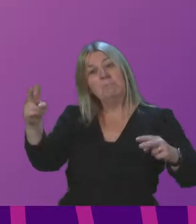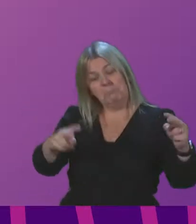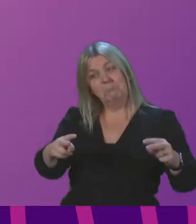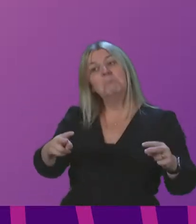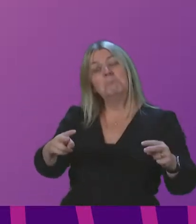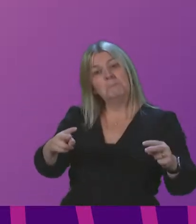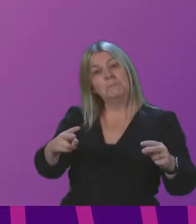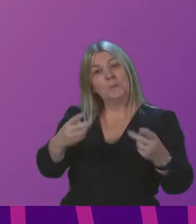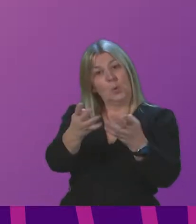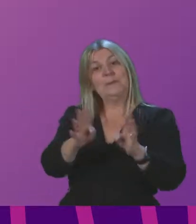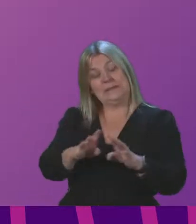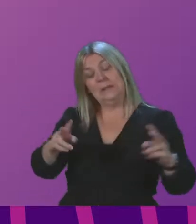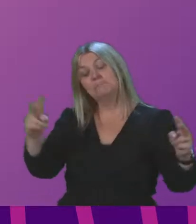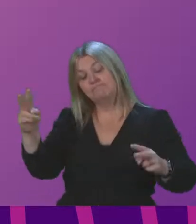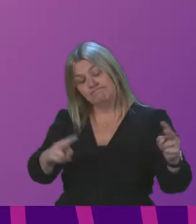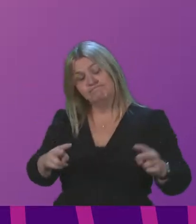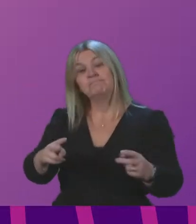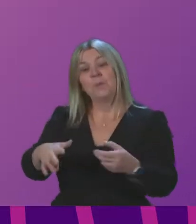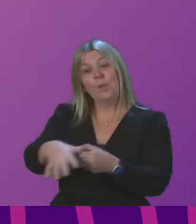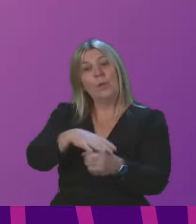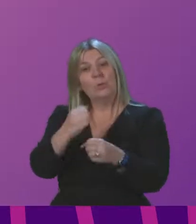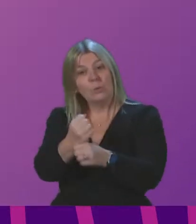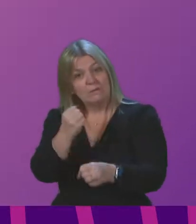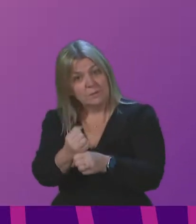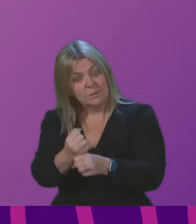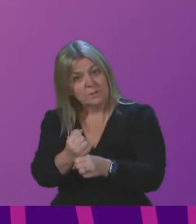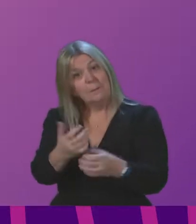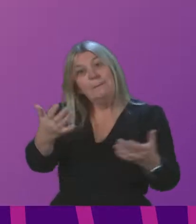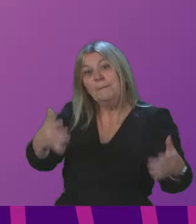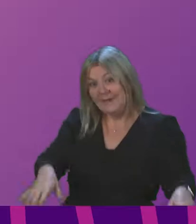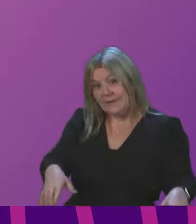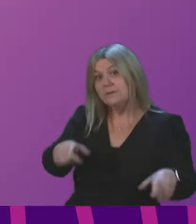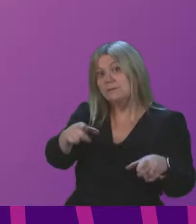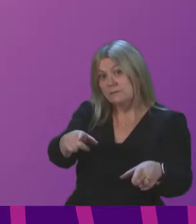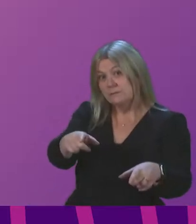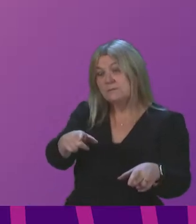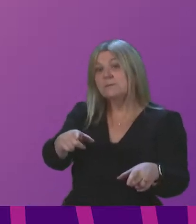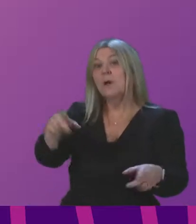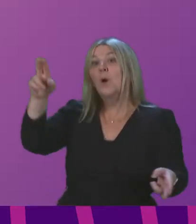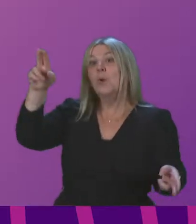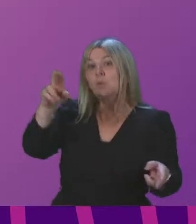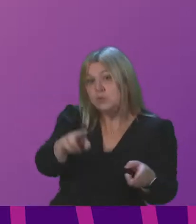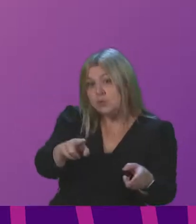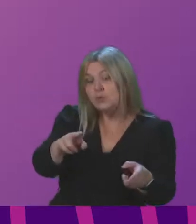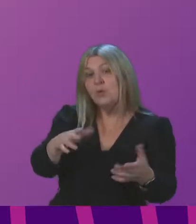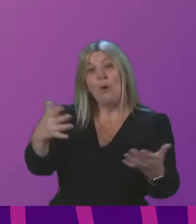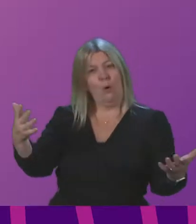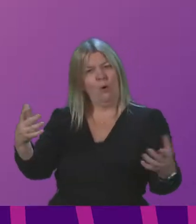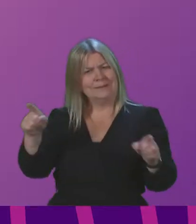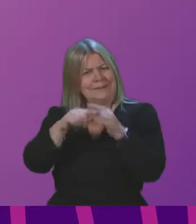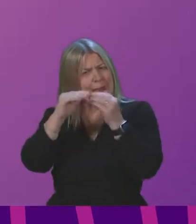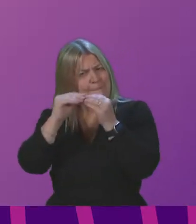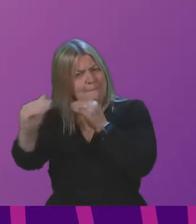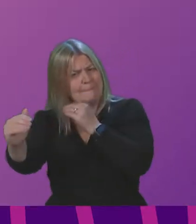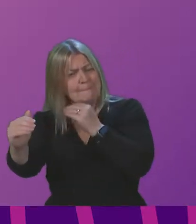on whether or not local government funding has or hasn't gone down in real terms. Irrespective of your